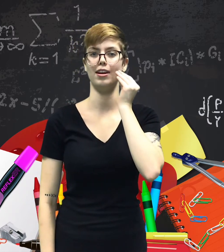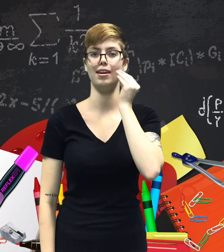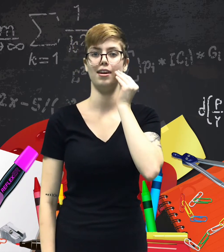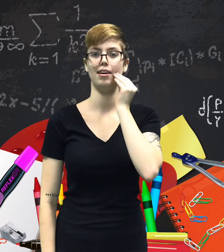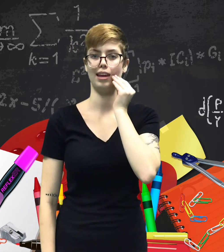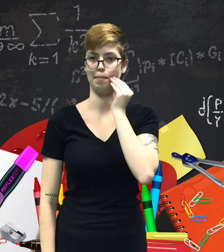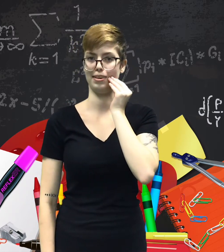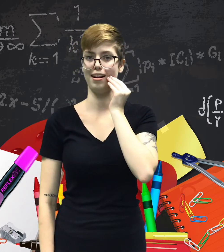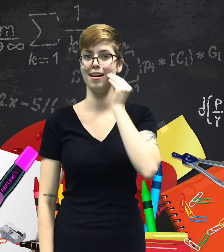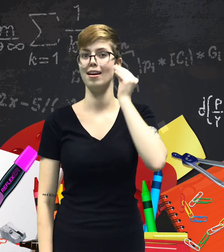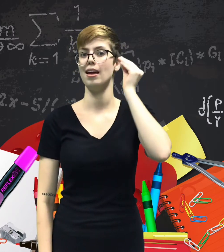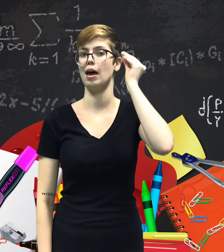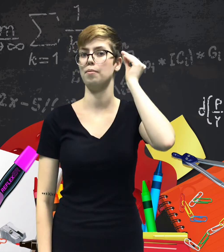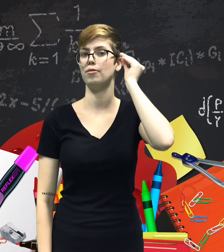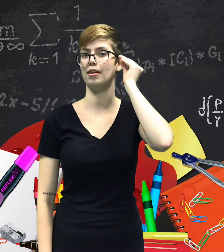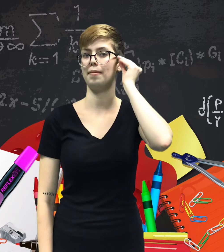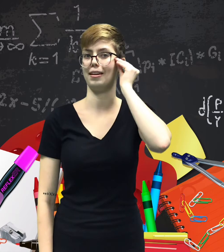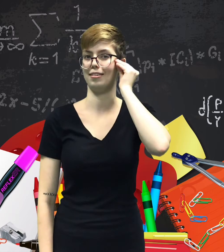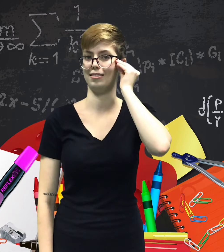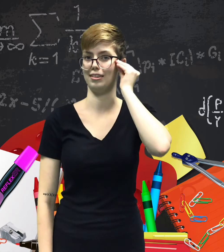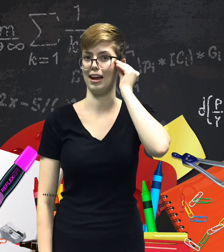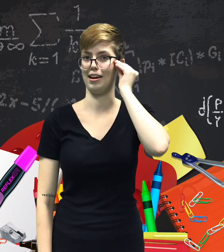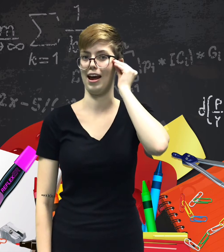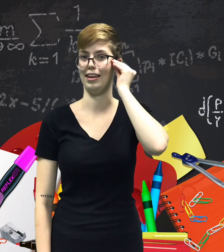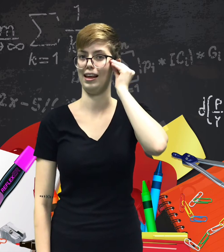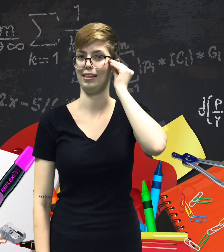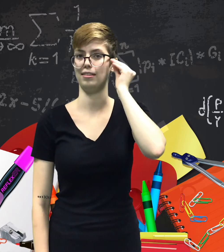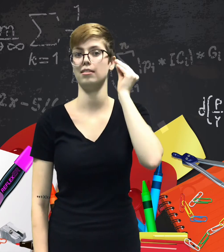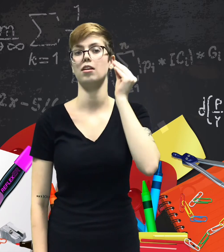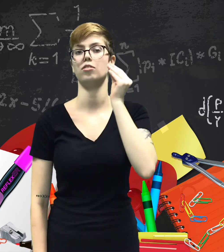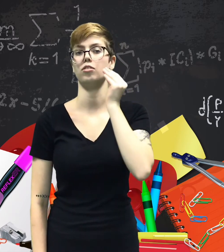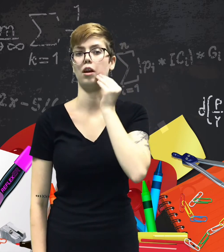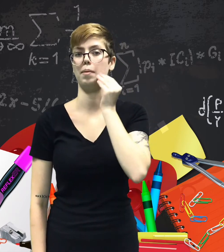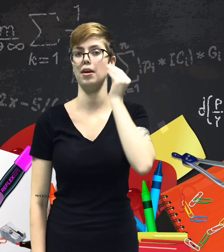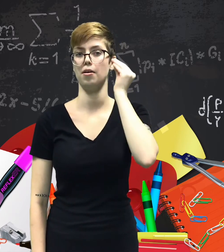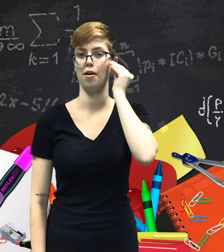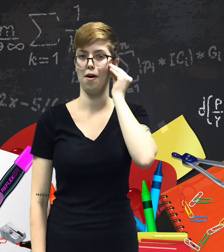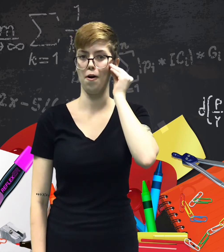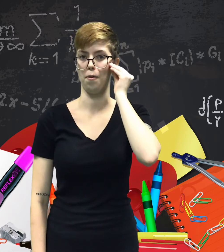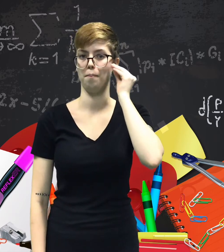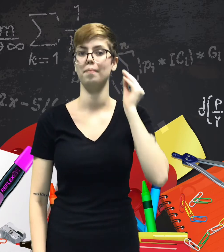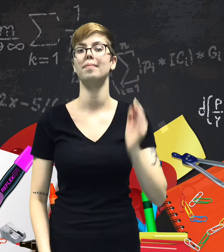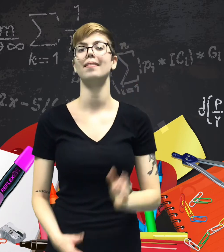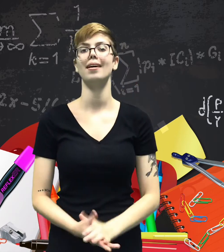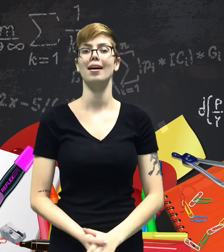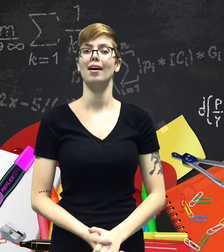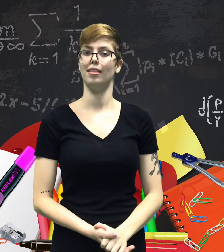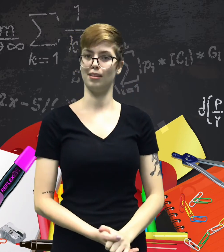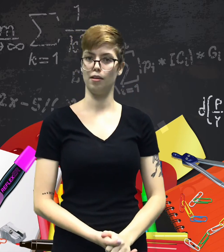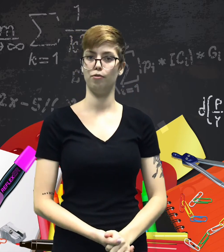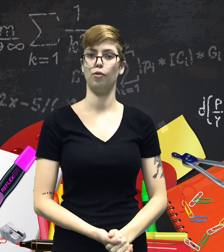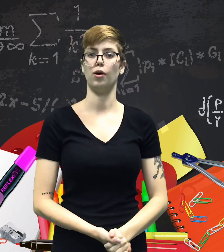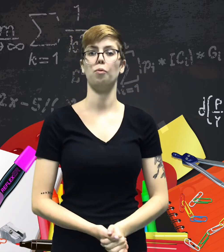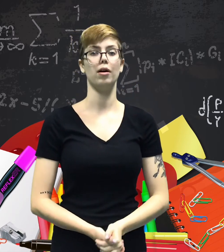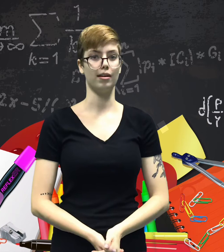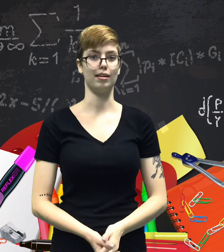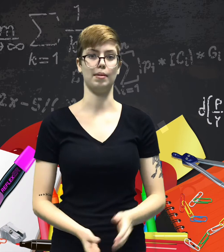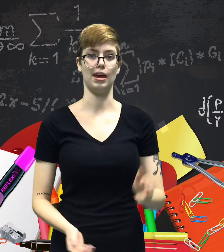chin, taps there, and moves up and touches the side of your head like this. So it's going to be home. The sign for work is made